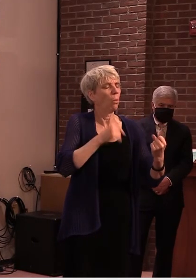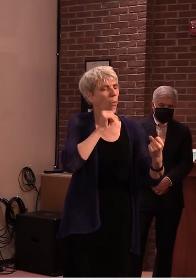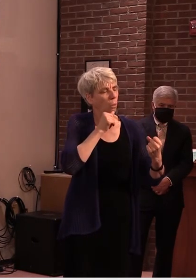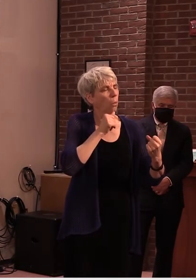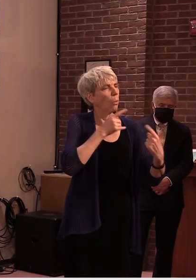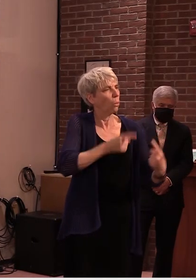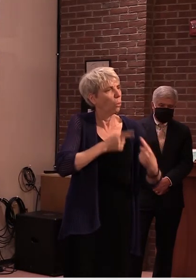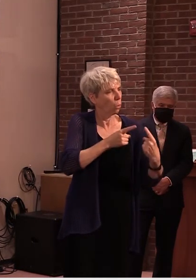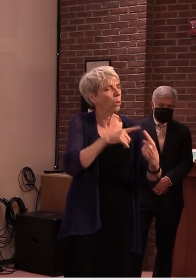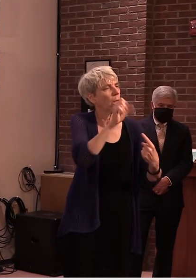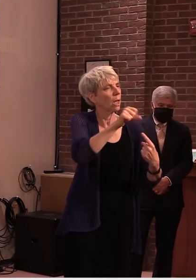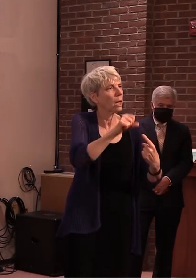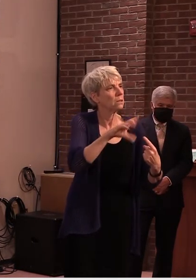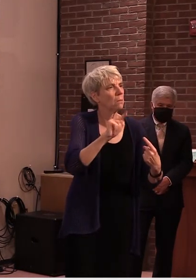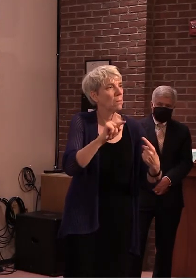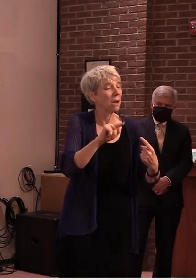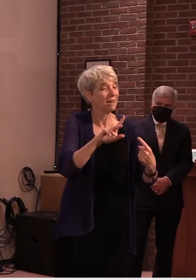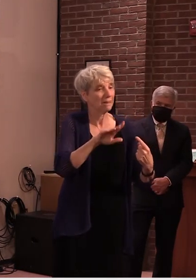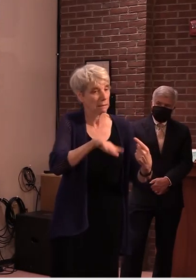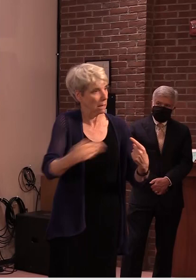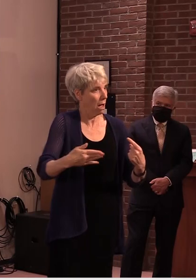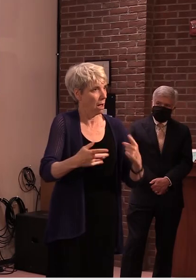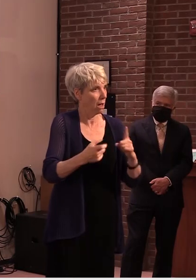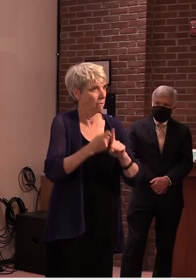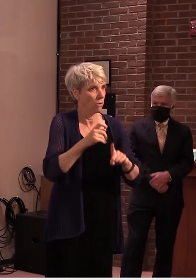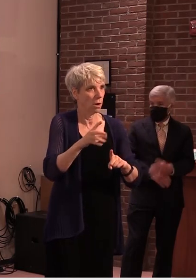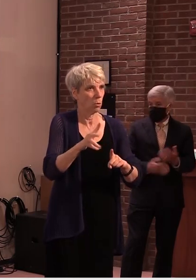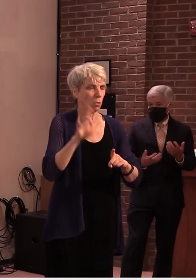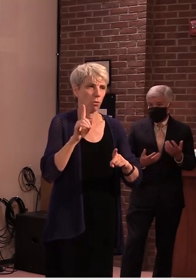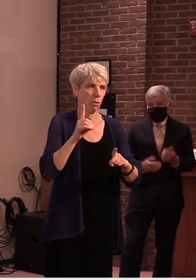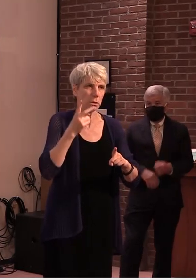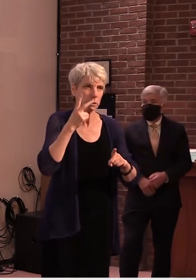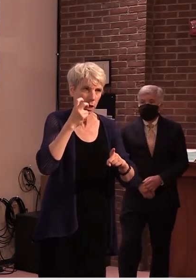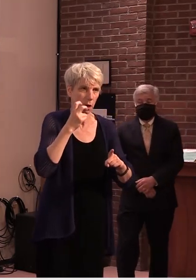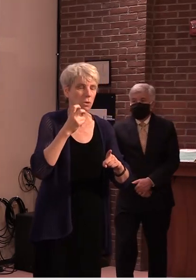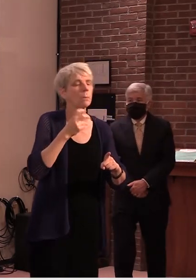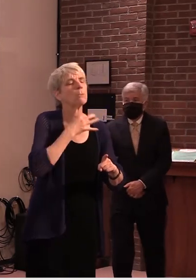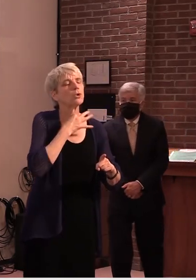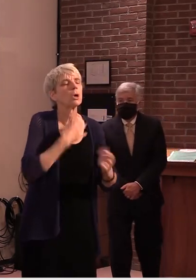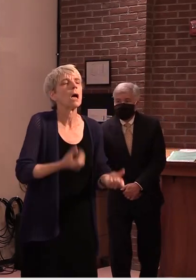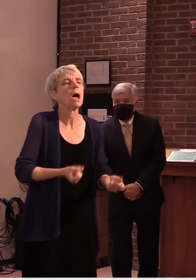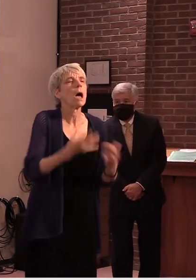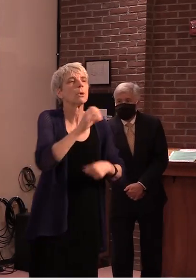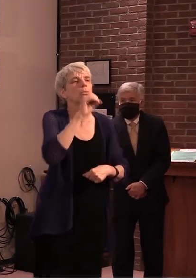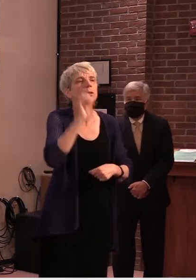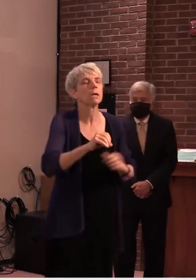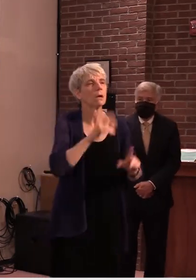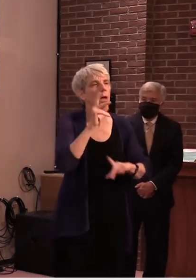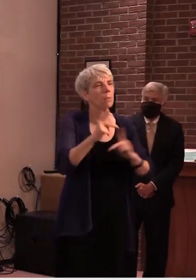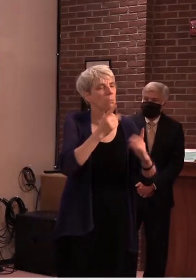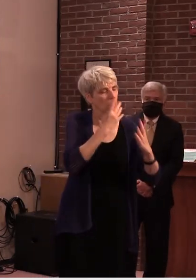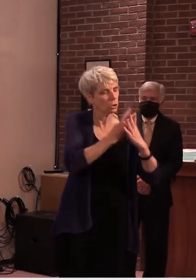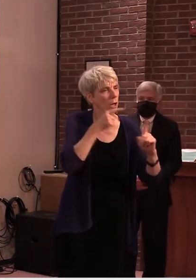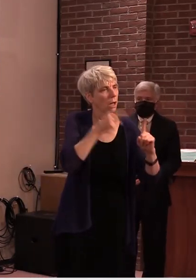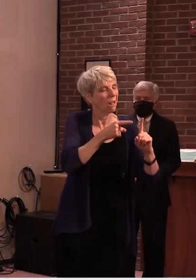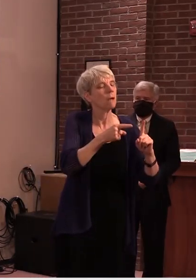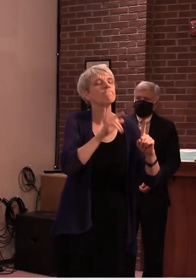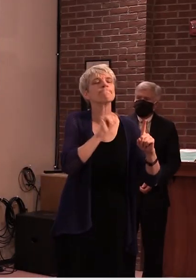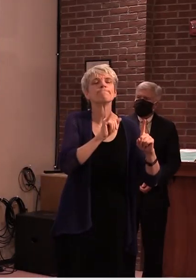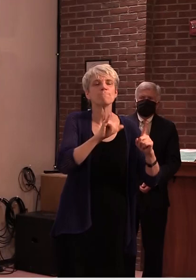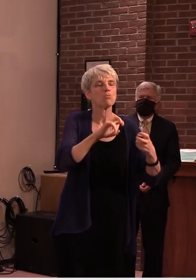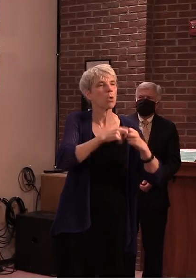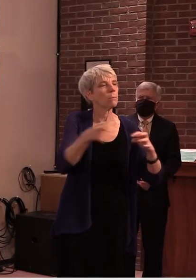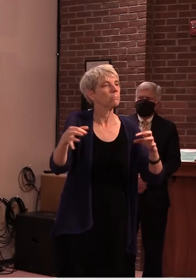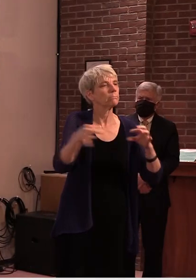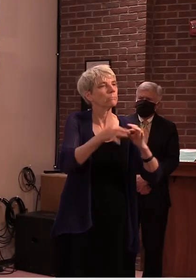track the how many of these crimes were were alcohol related we we may now i i just i just don't have that